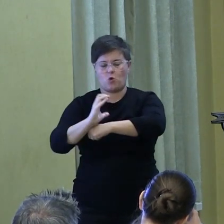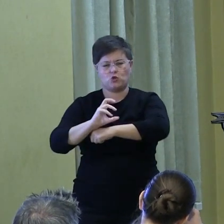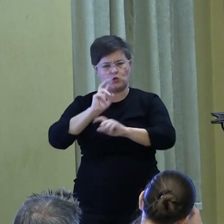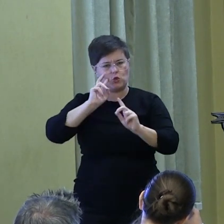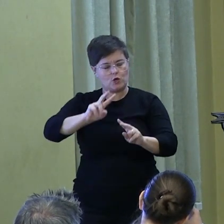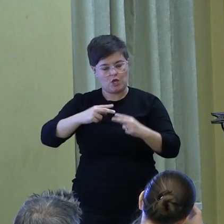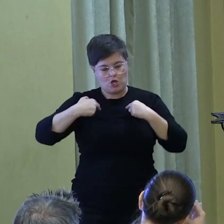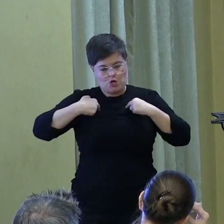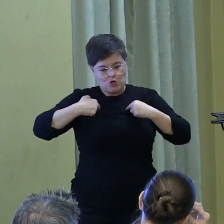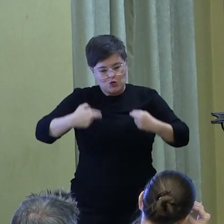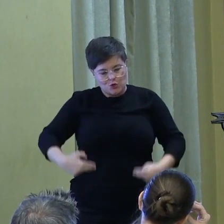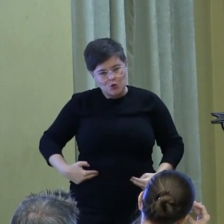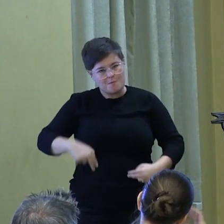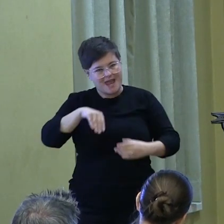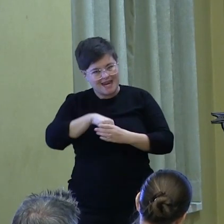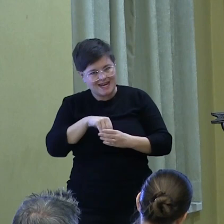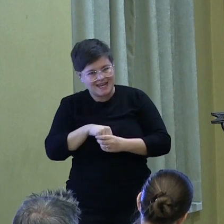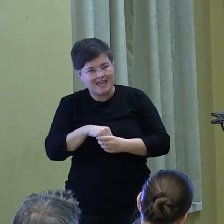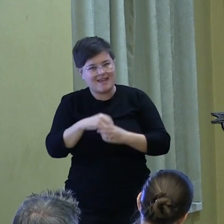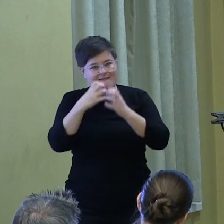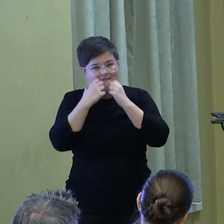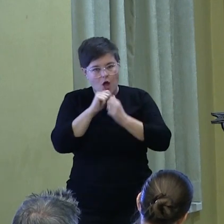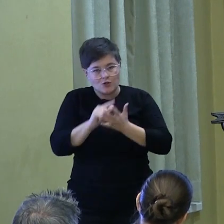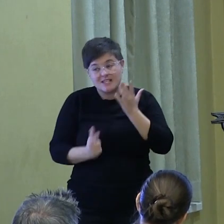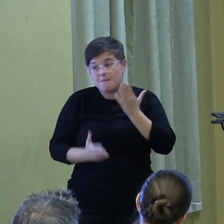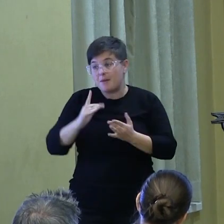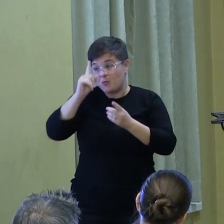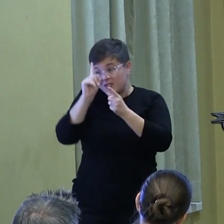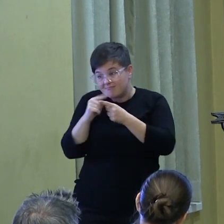value of those we may disagree with politically.